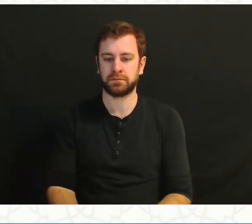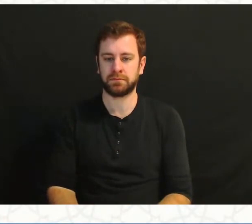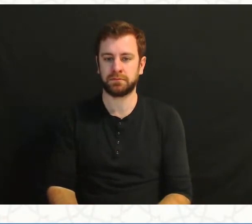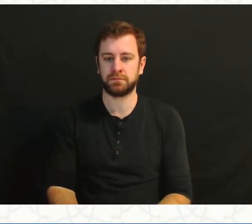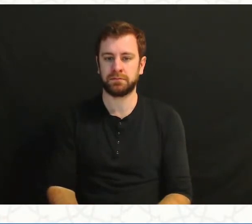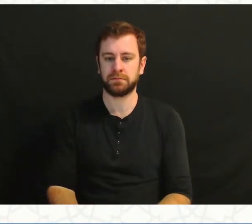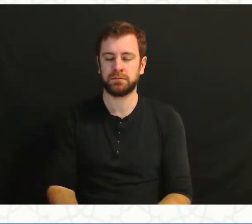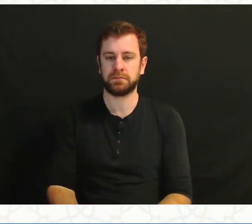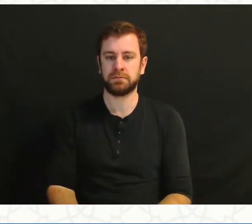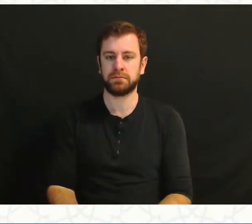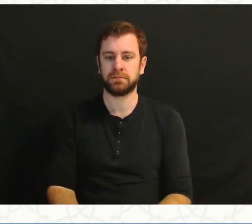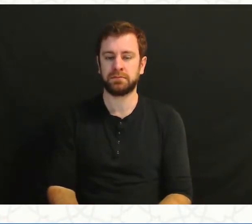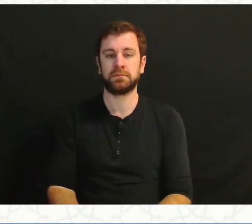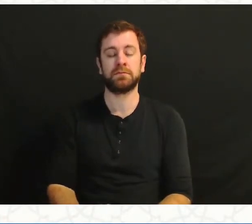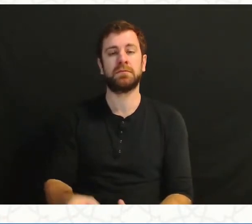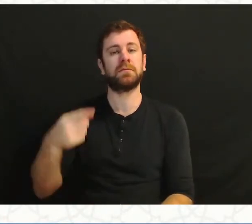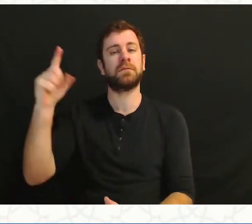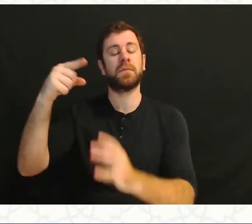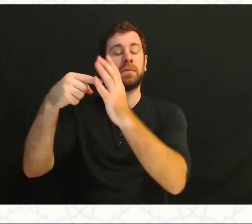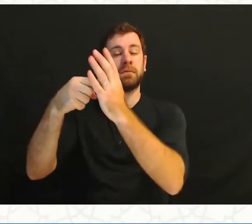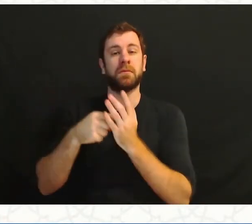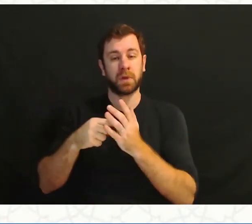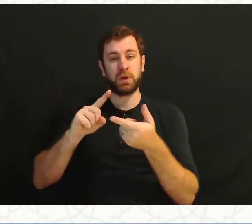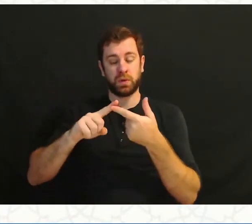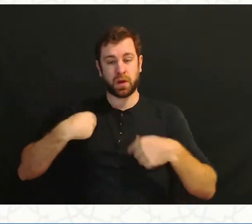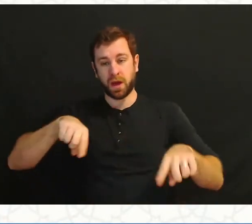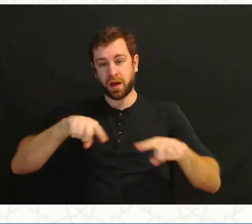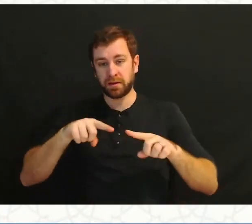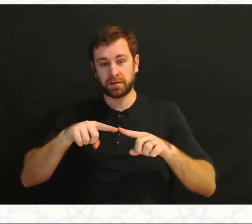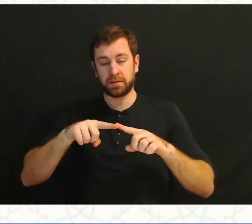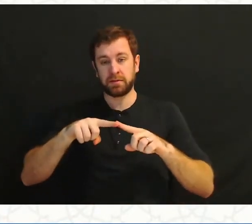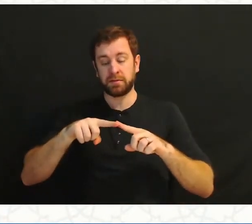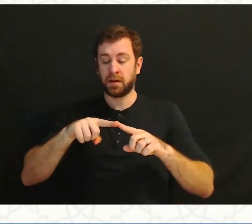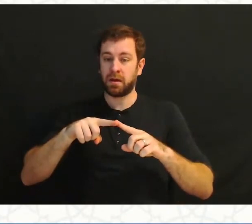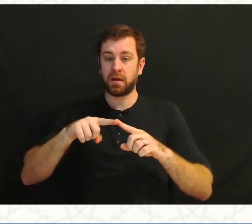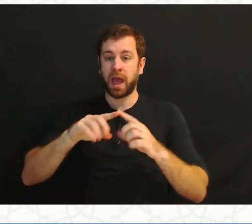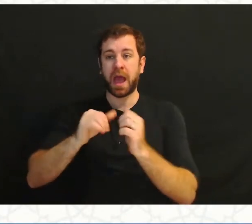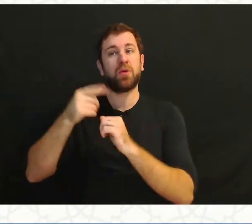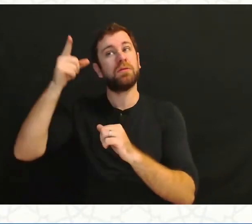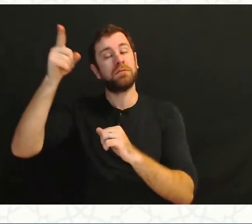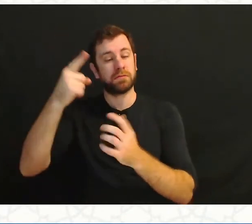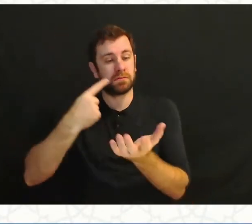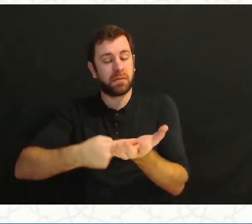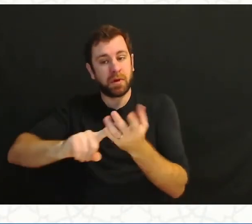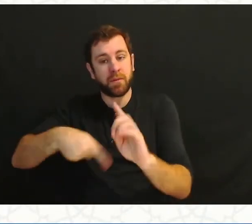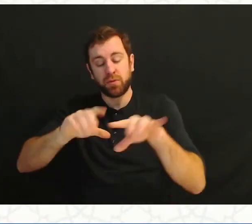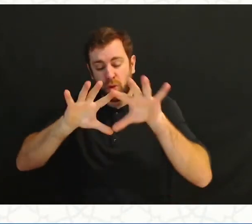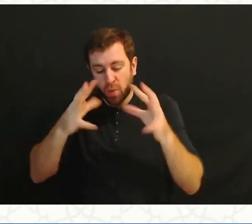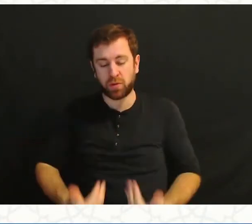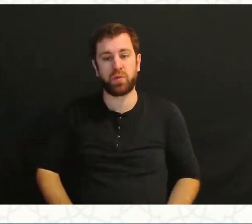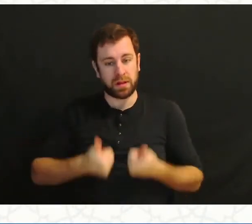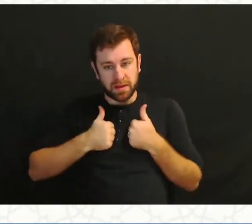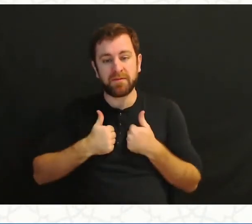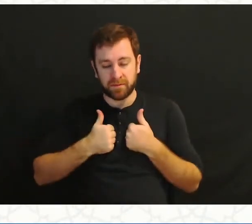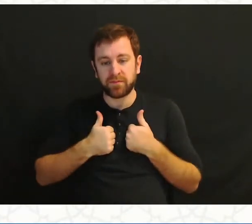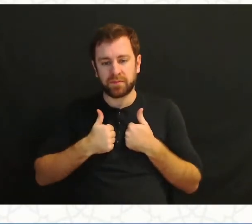Allah subhanahu wa ta'ala has revealed to us in speaking about the world that we are living in. Think of the hayatat